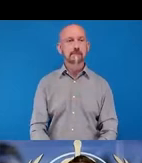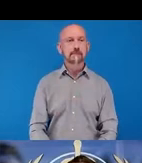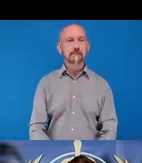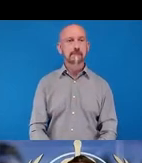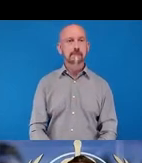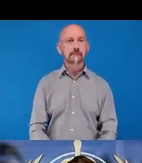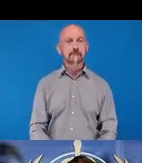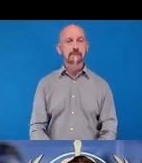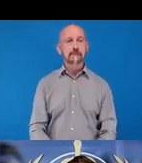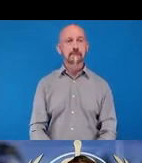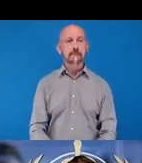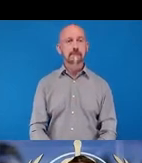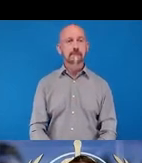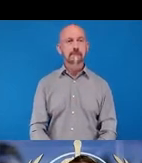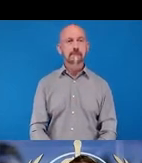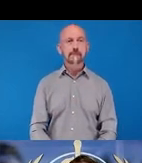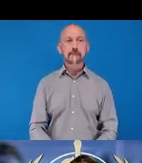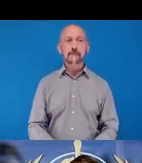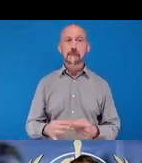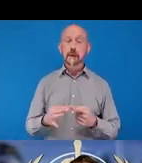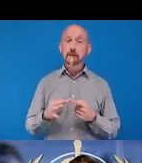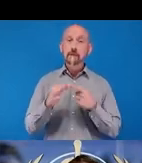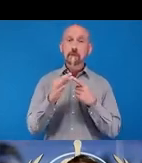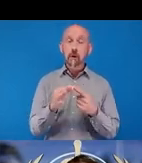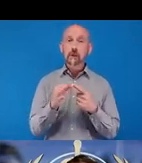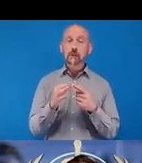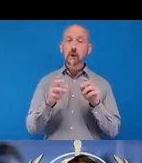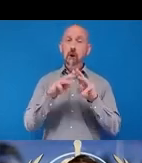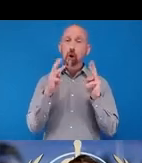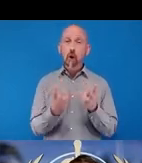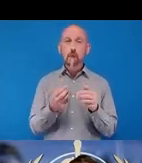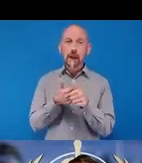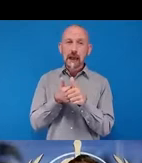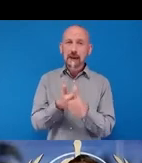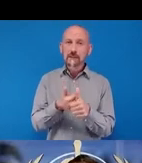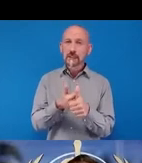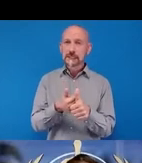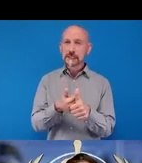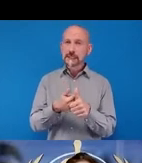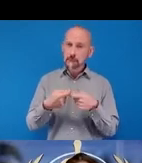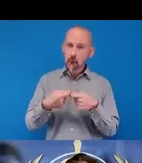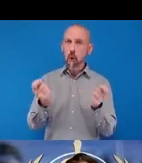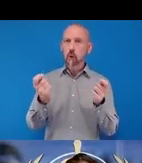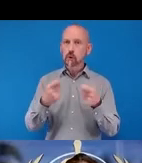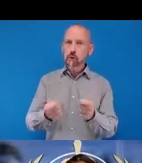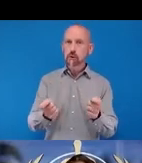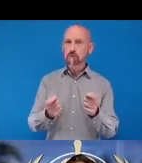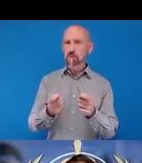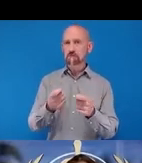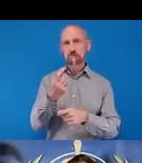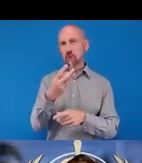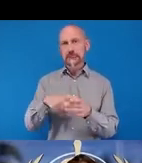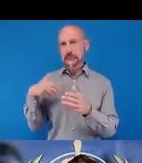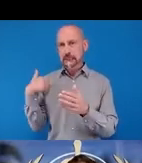has been global advocacy efforts launched over the last 30 years. Alakos For example, the